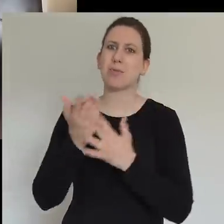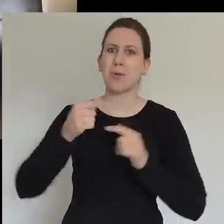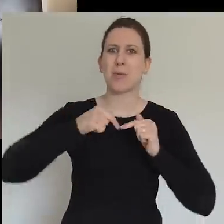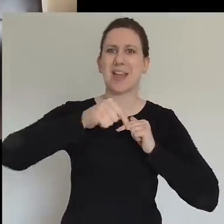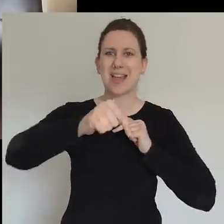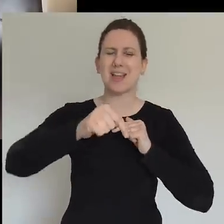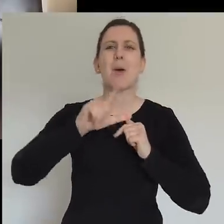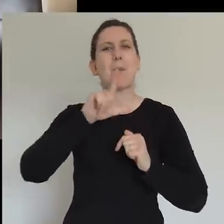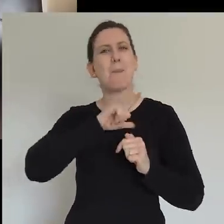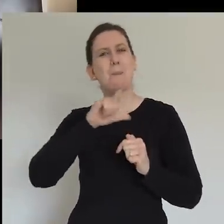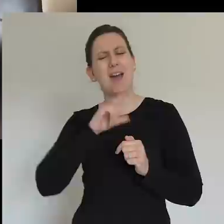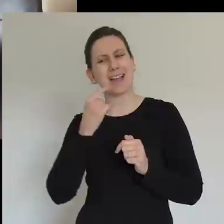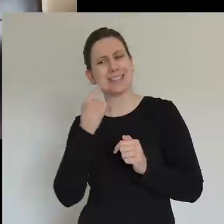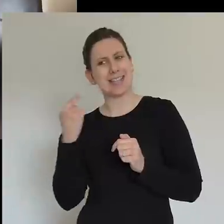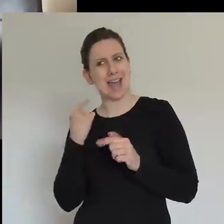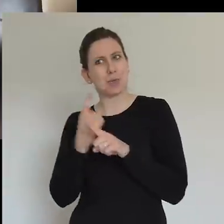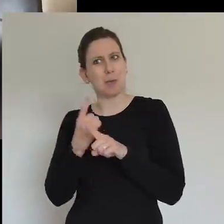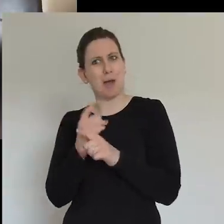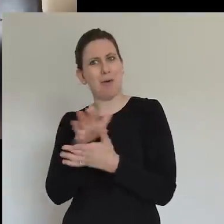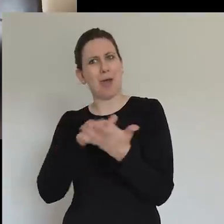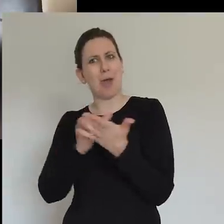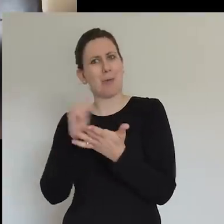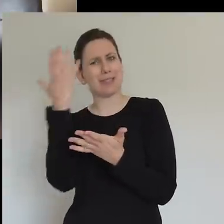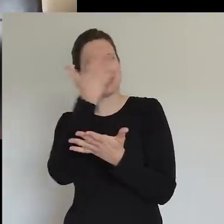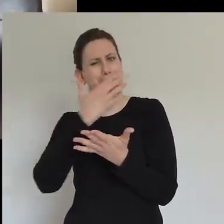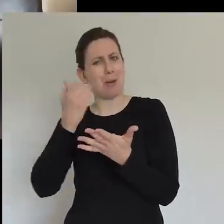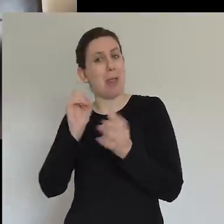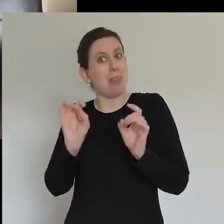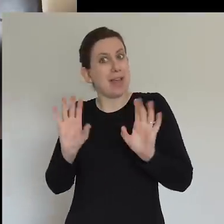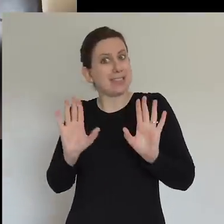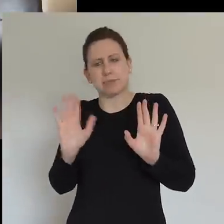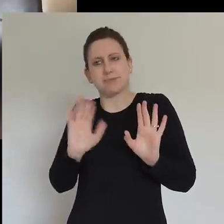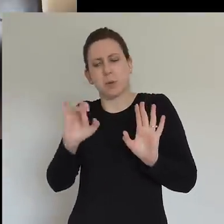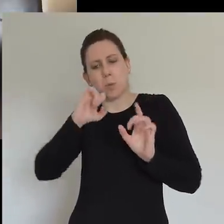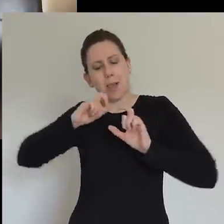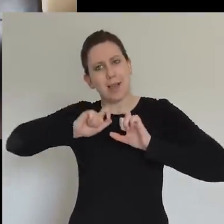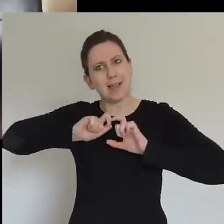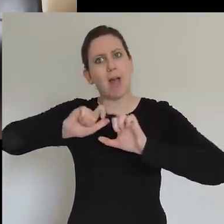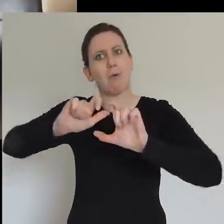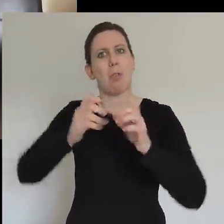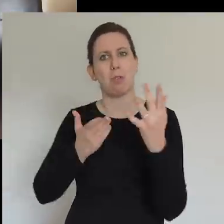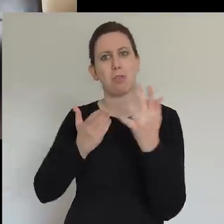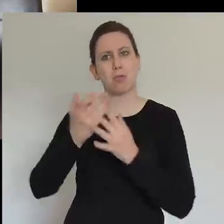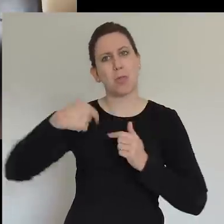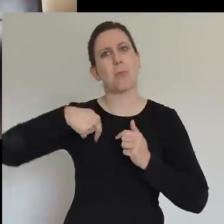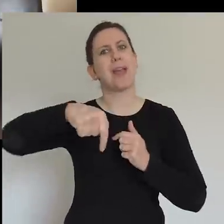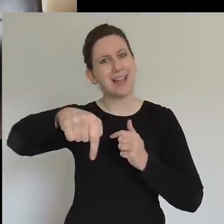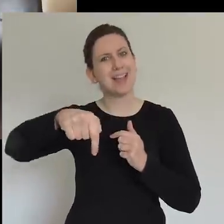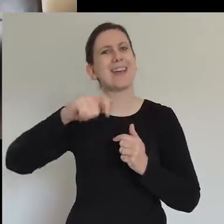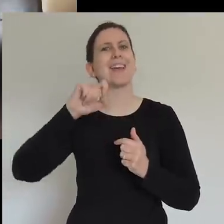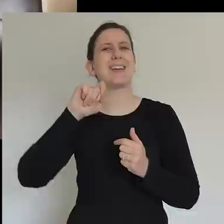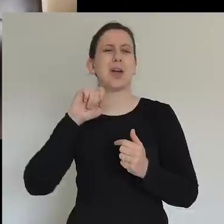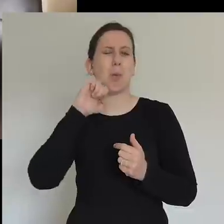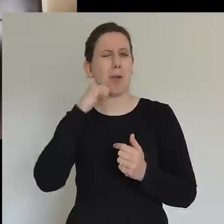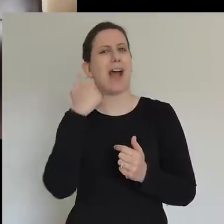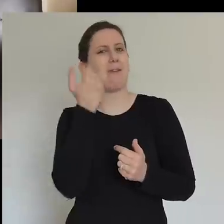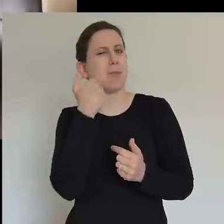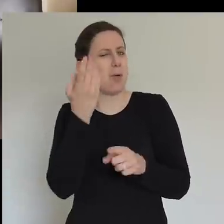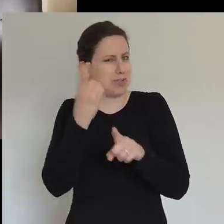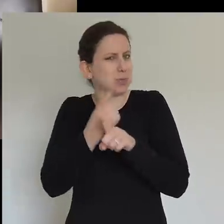part and parcel of everything that that we're going to bring to you through the morning. So why don't we just pray together before we press